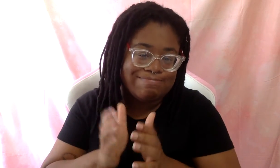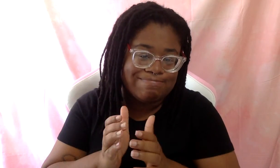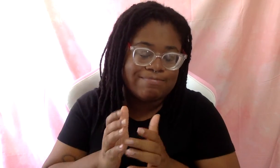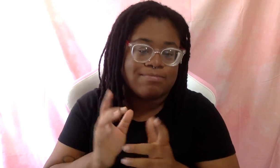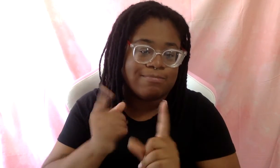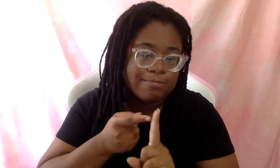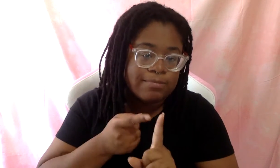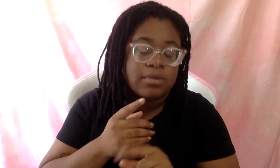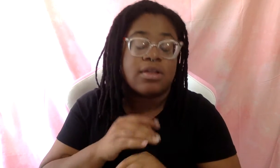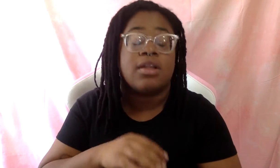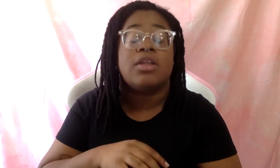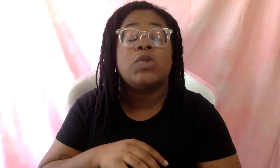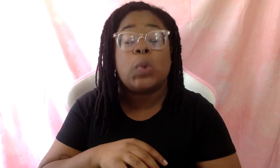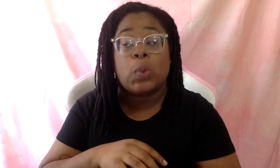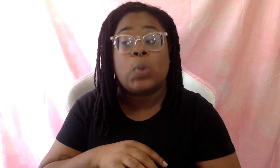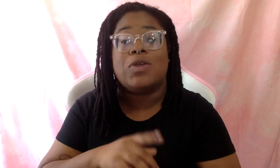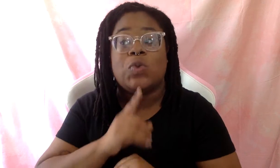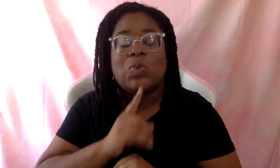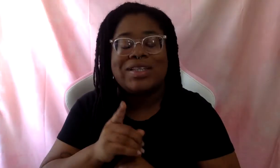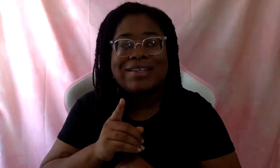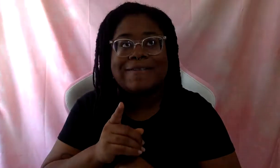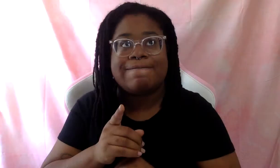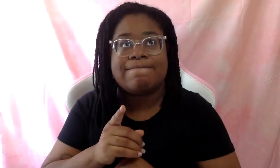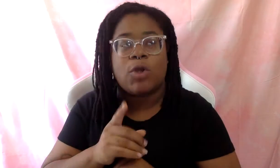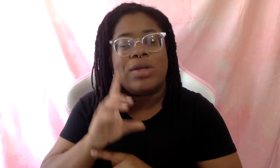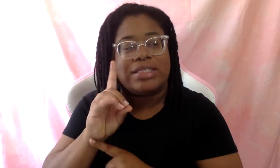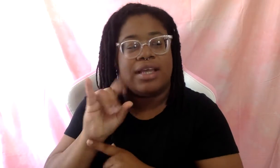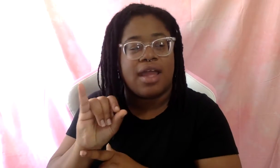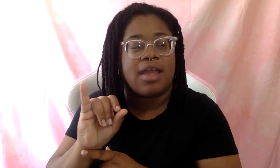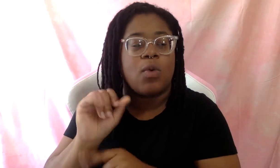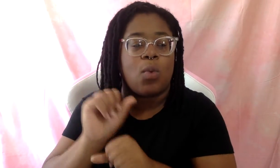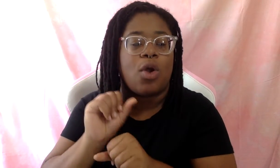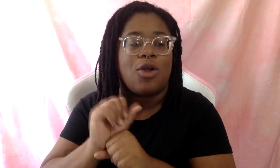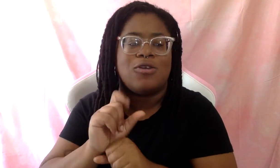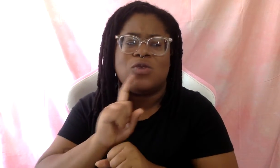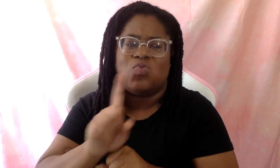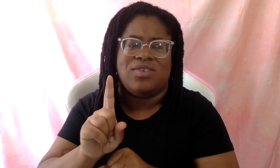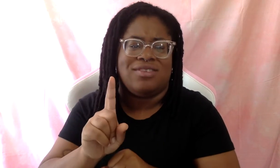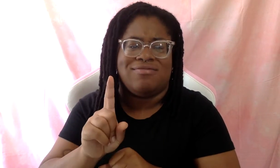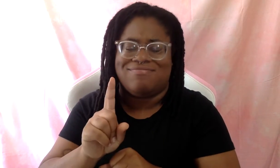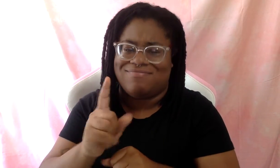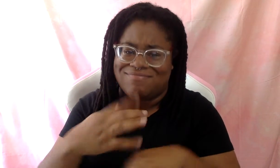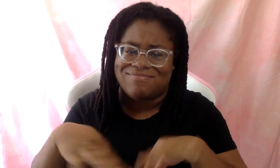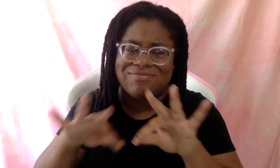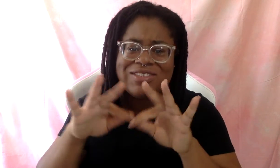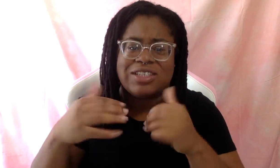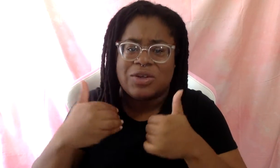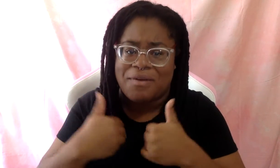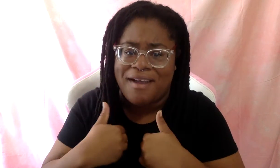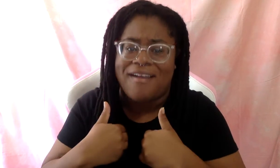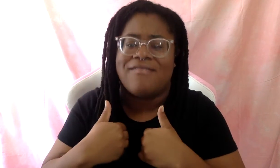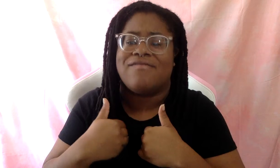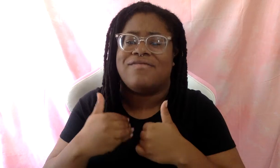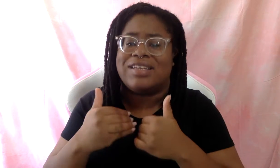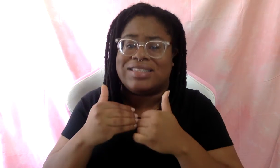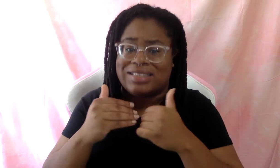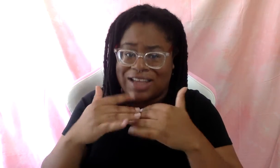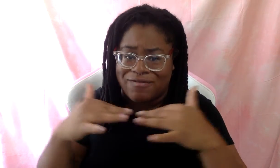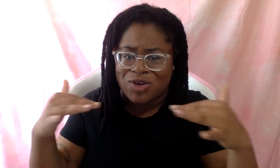so it's necessary to sure have diversity, make sure there's more than one black guy in the room. That's a,